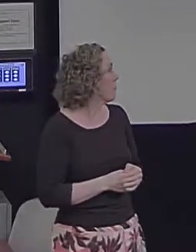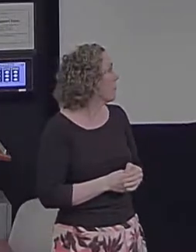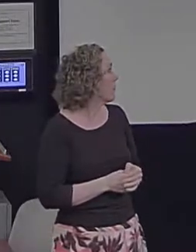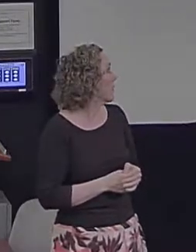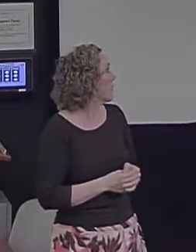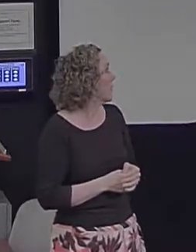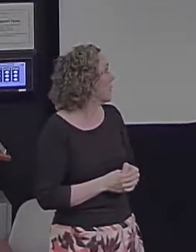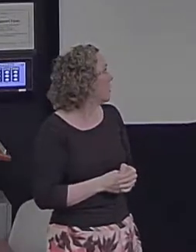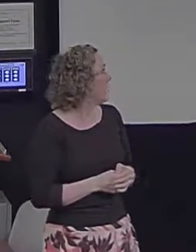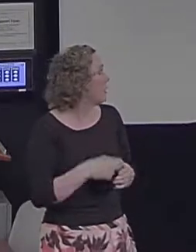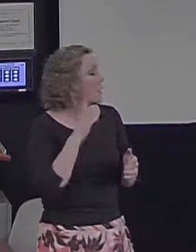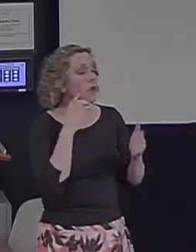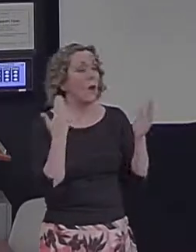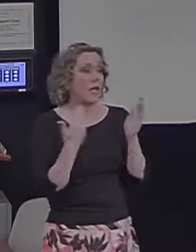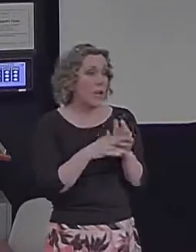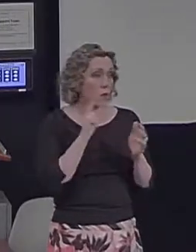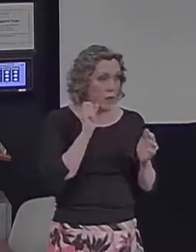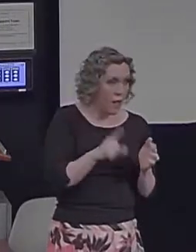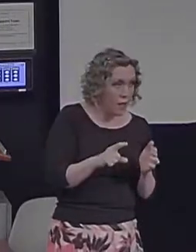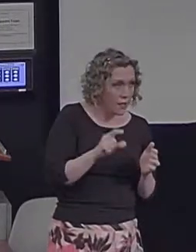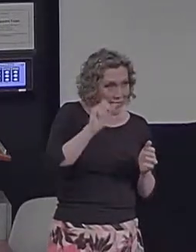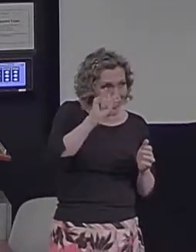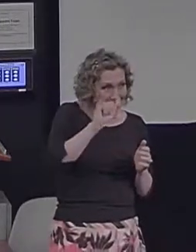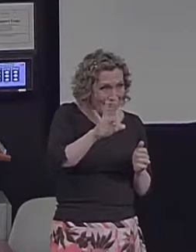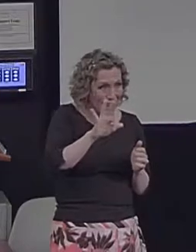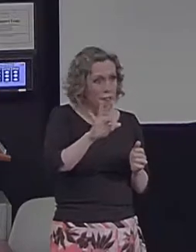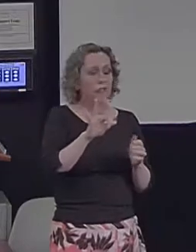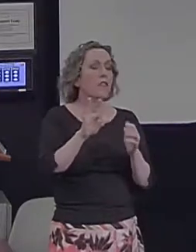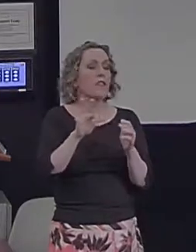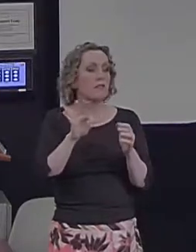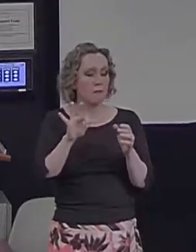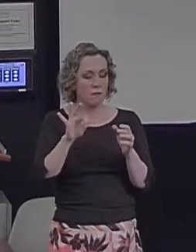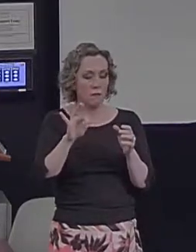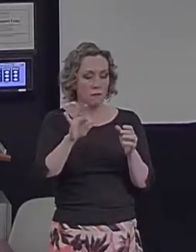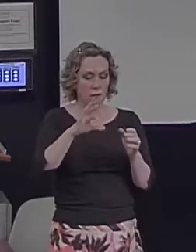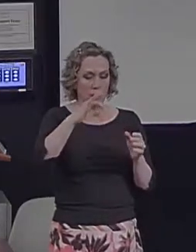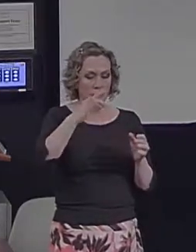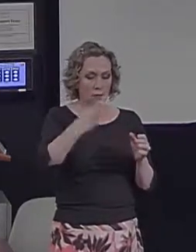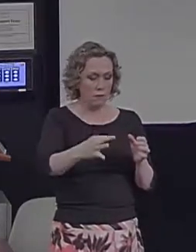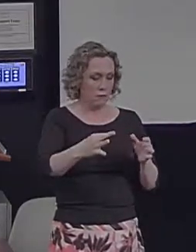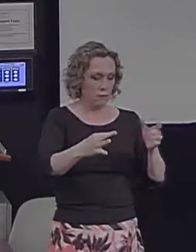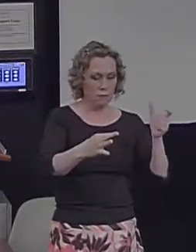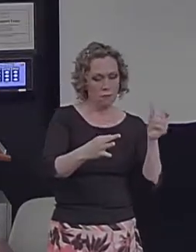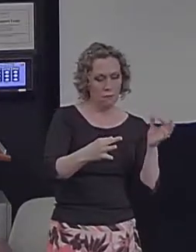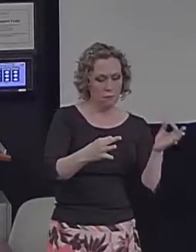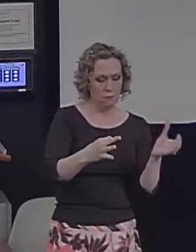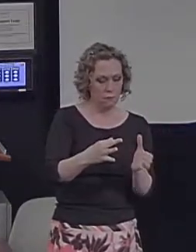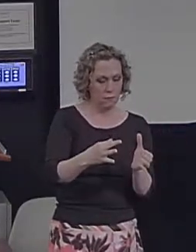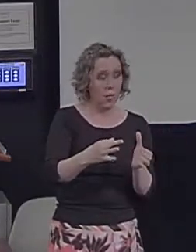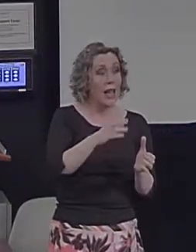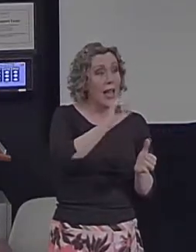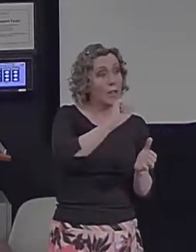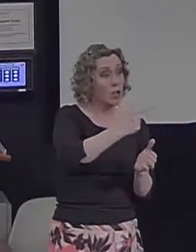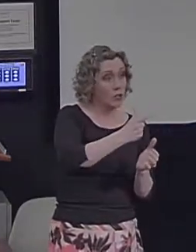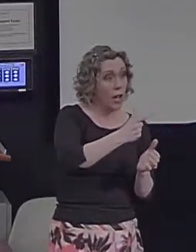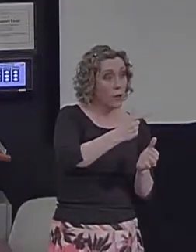asking the question of whether applying TMS to the angular gyrus as compared to the vertex